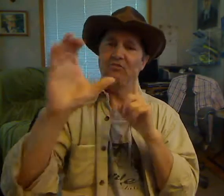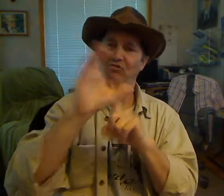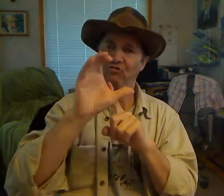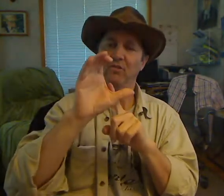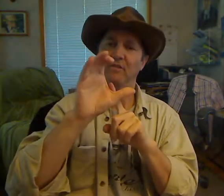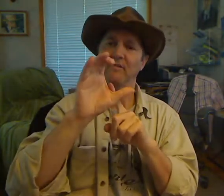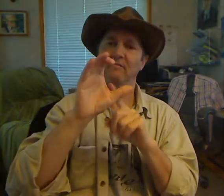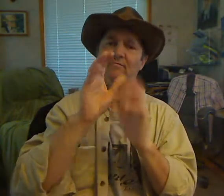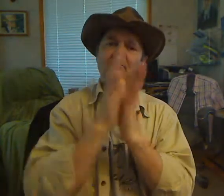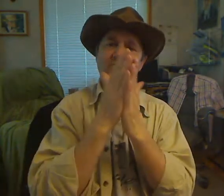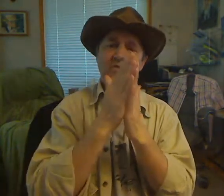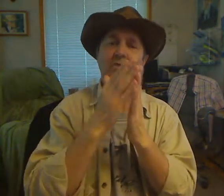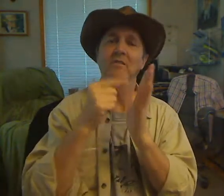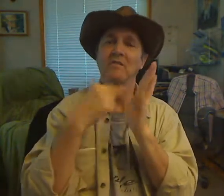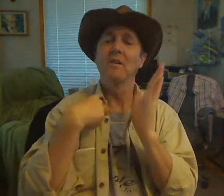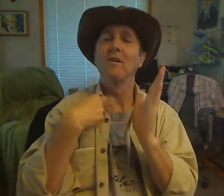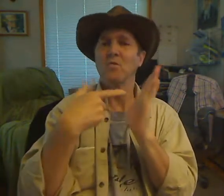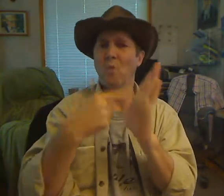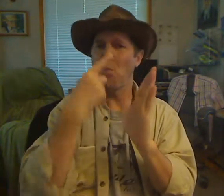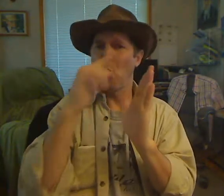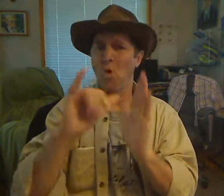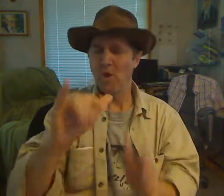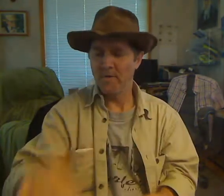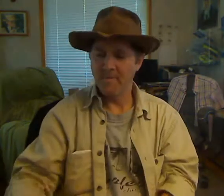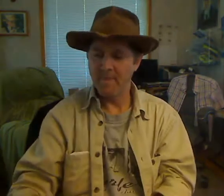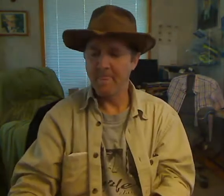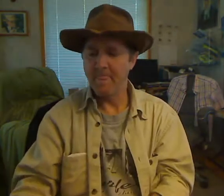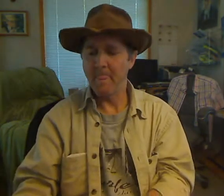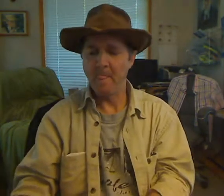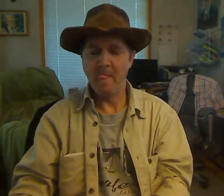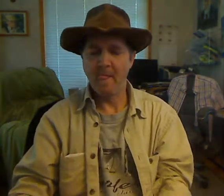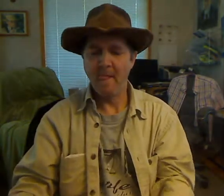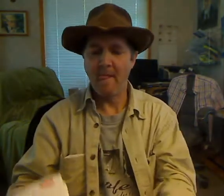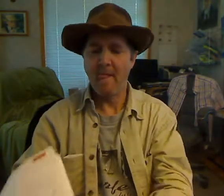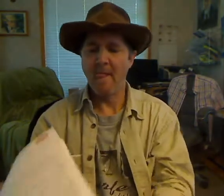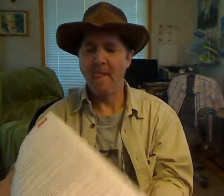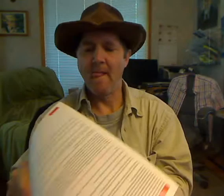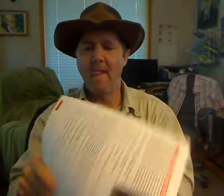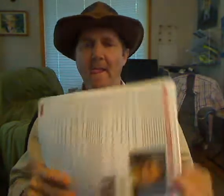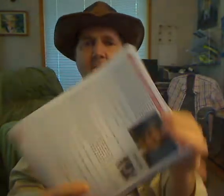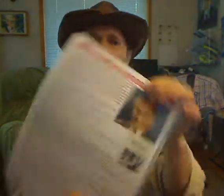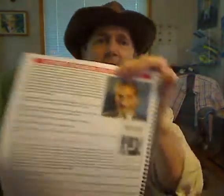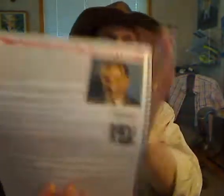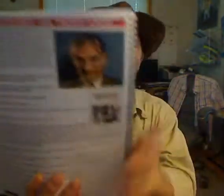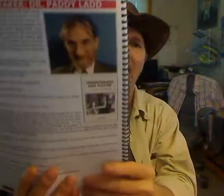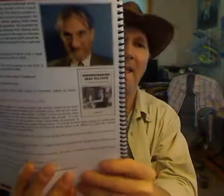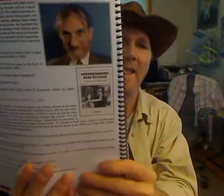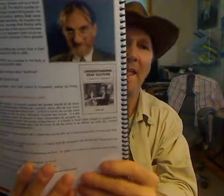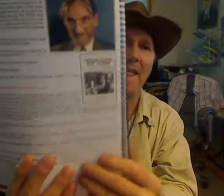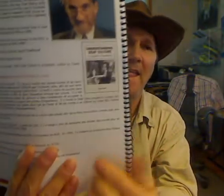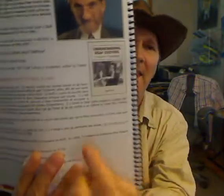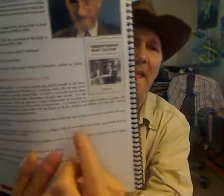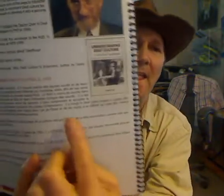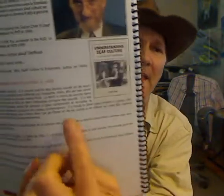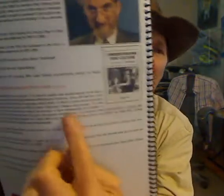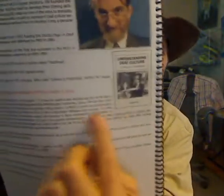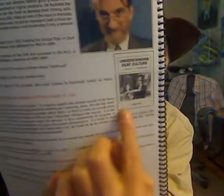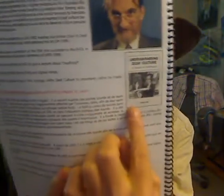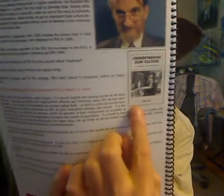you'll be buying Direct. If someone told me I had to go back and shop, I couldn't do it. I am so spoiled